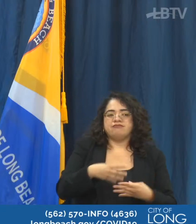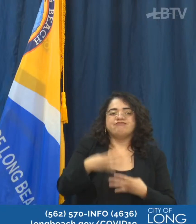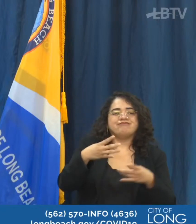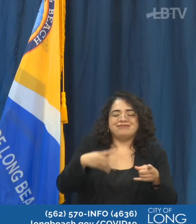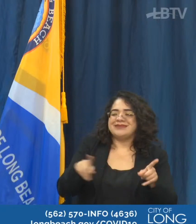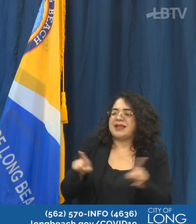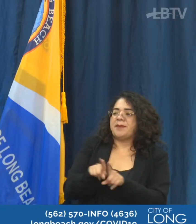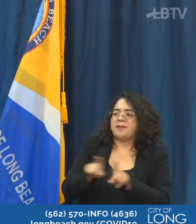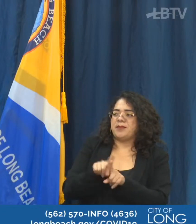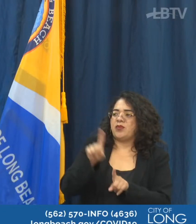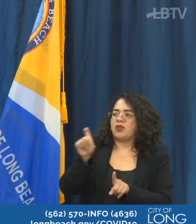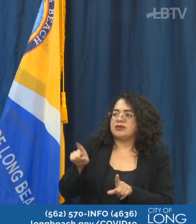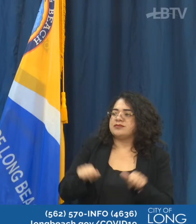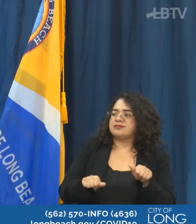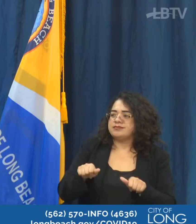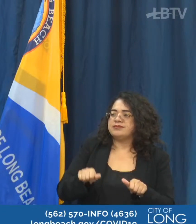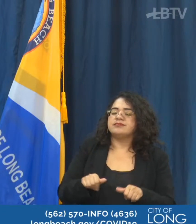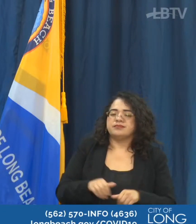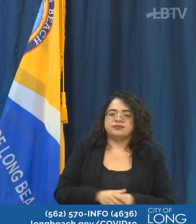post.